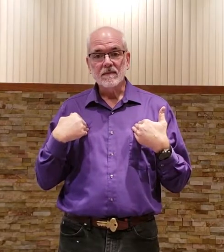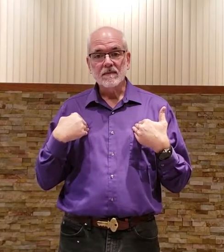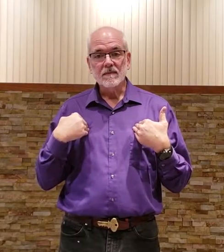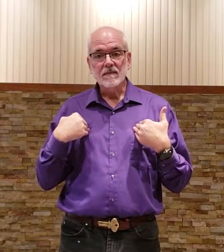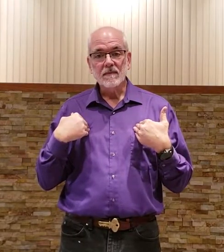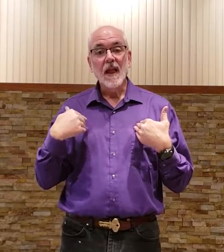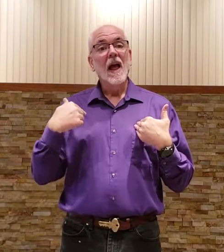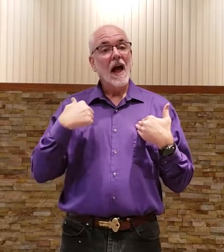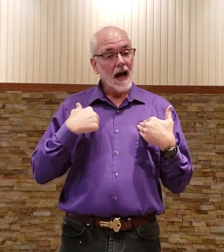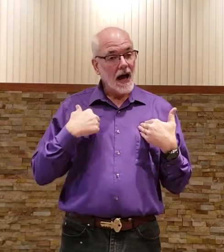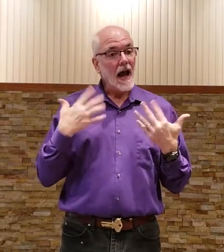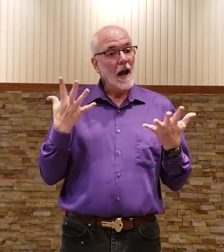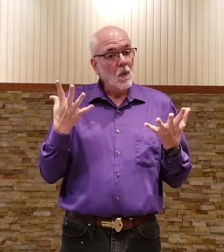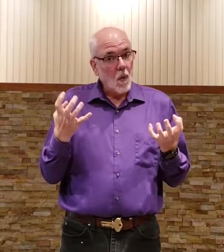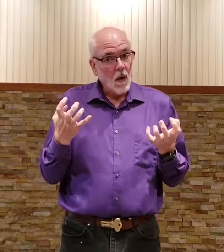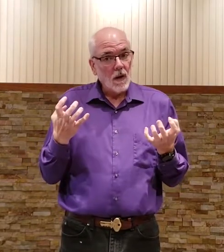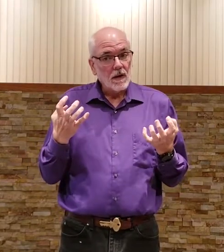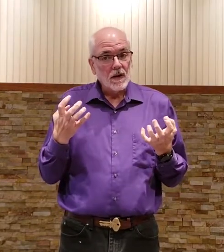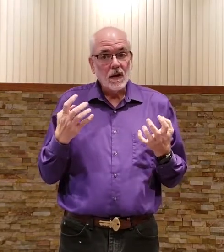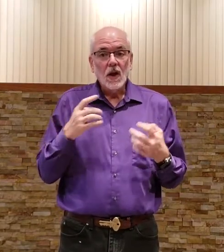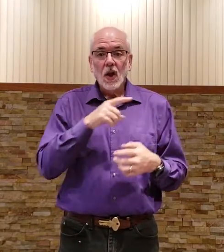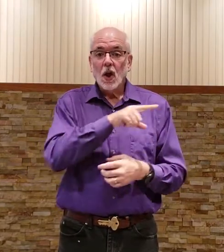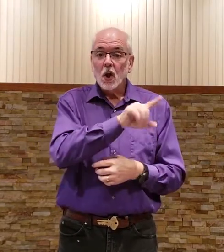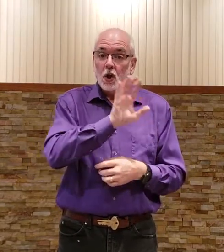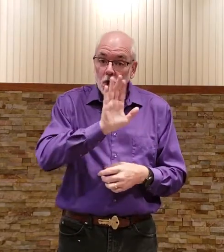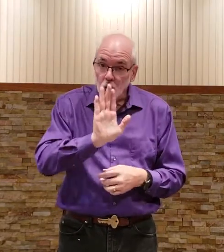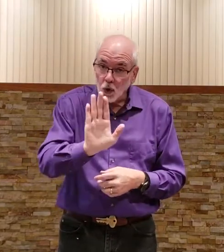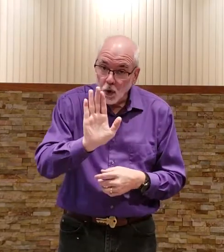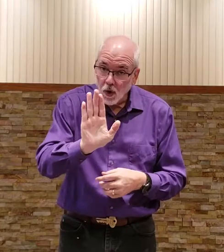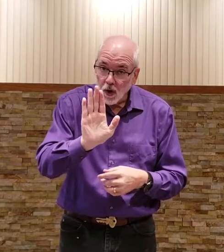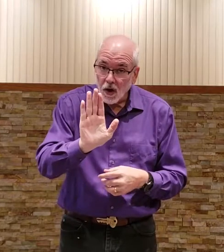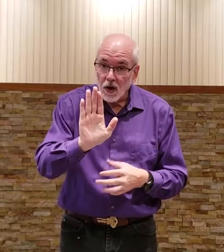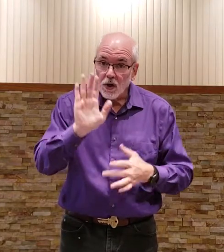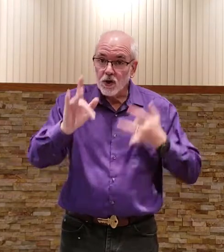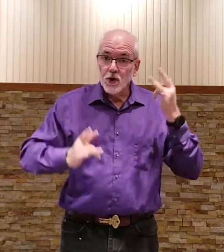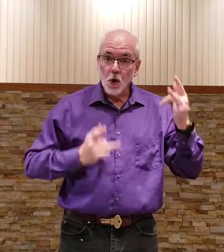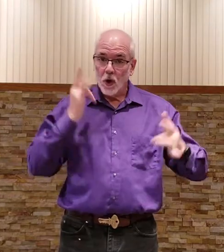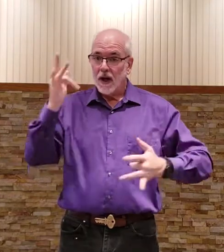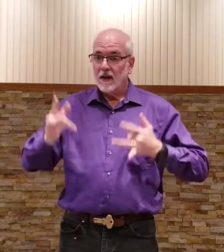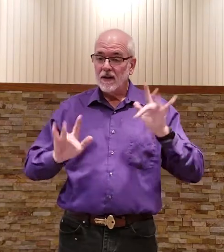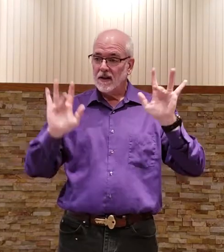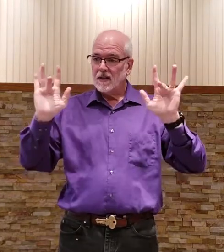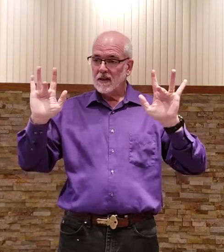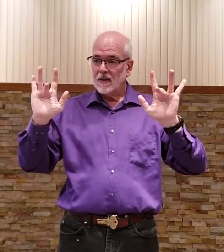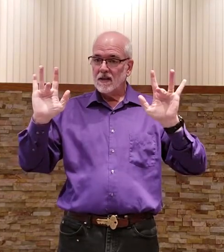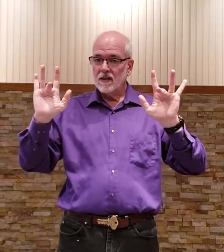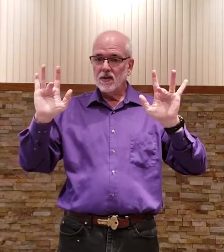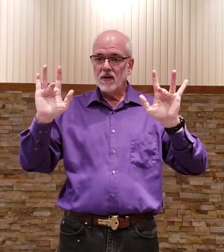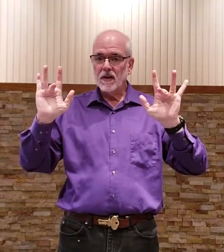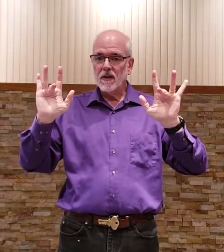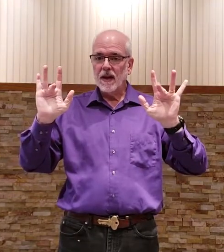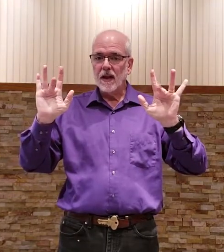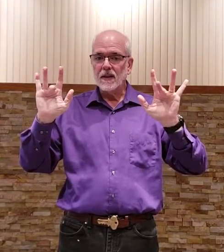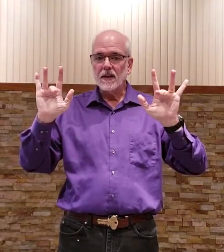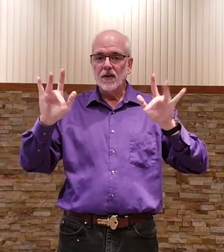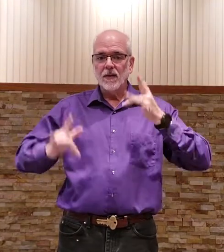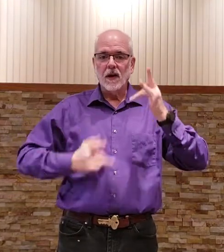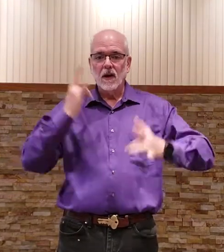i want your joy kind of the center finger